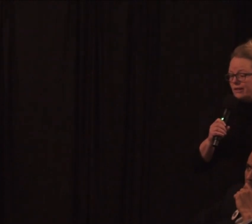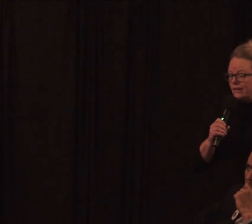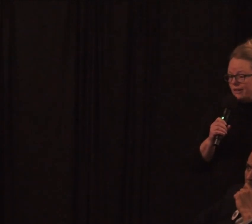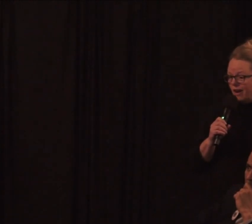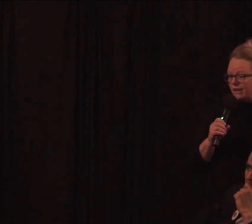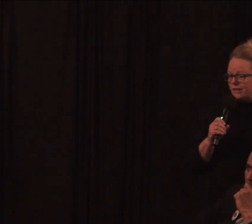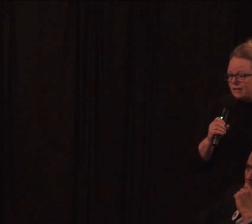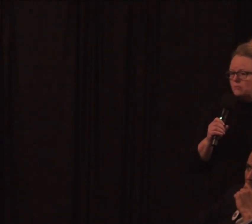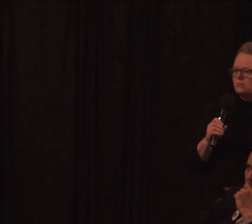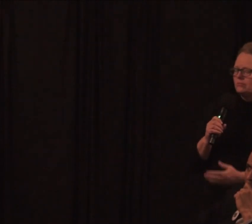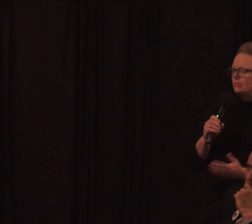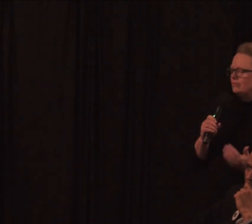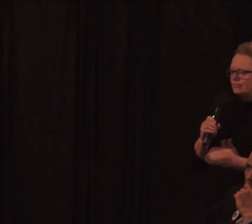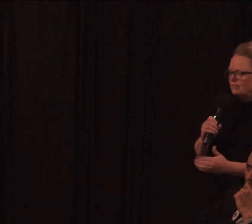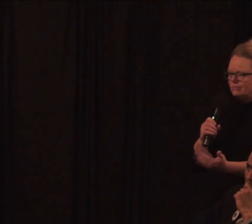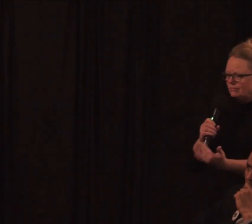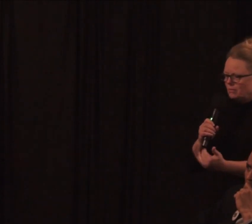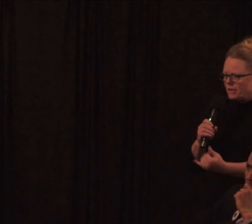actually not,